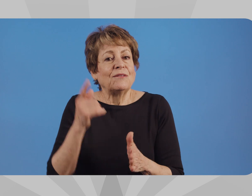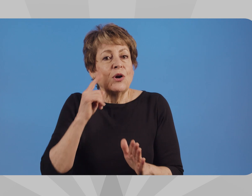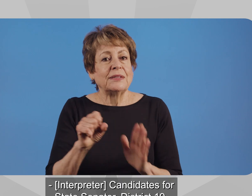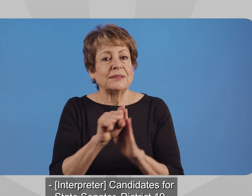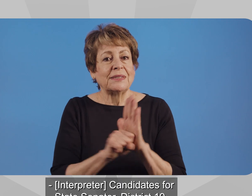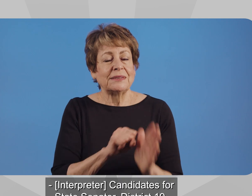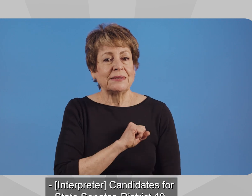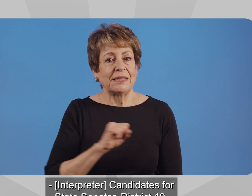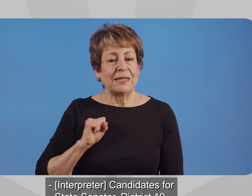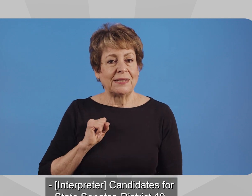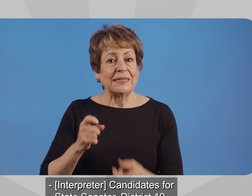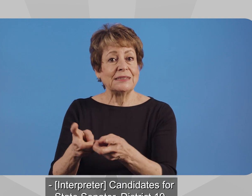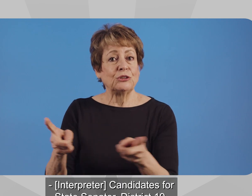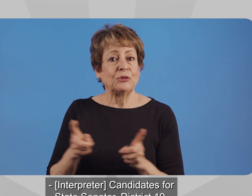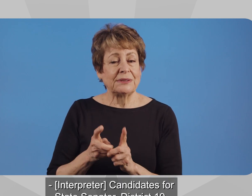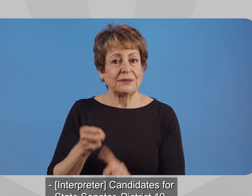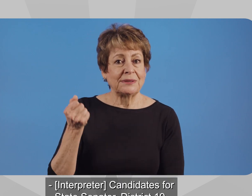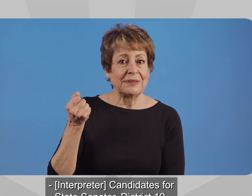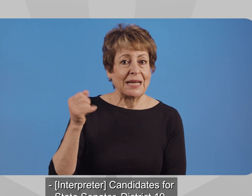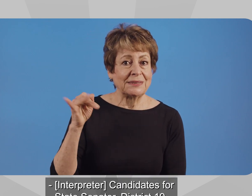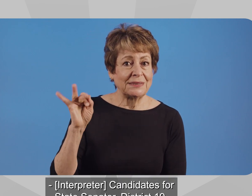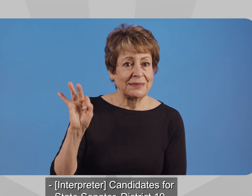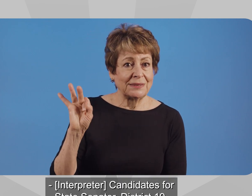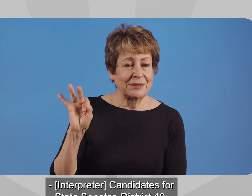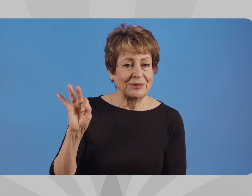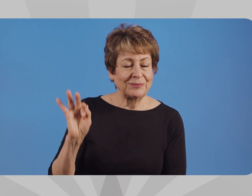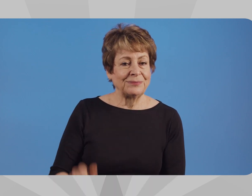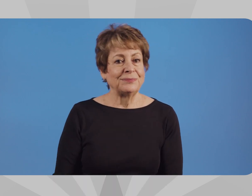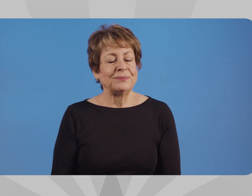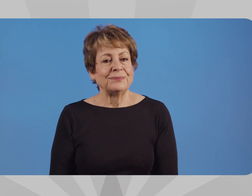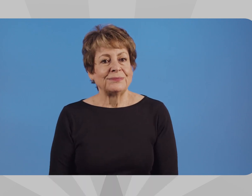Candidates for State Senator, District 19